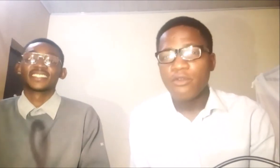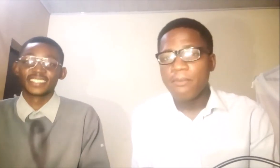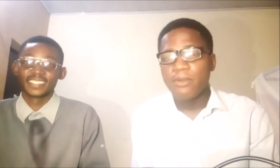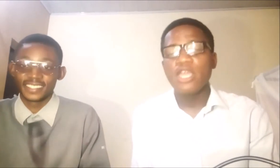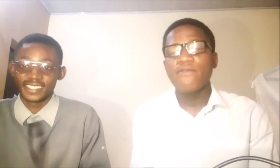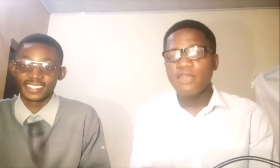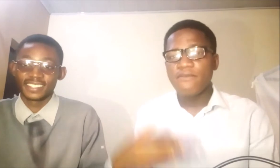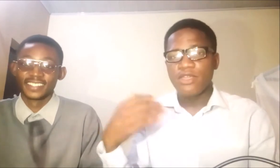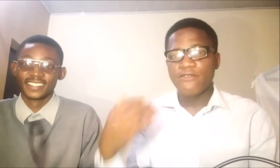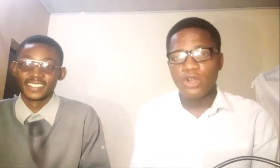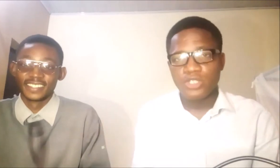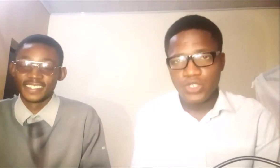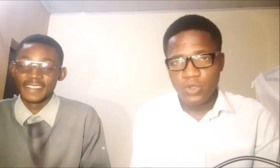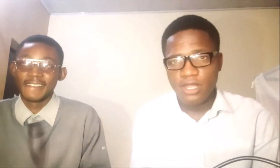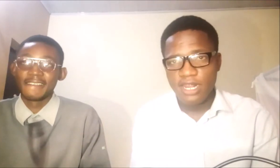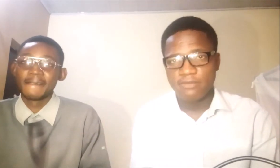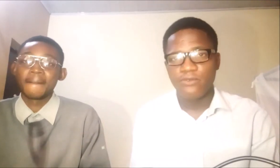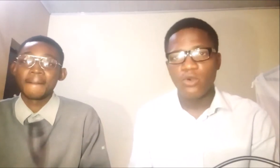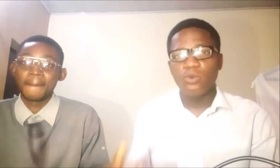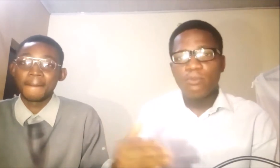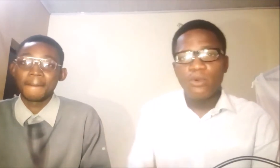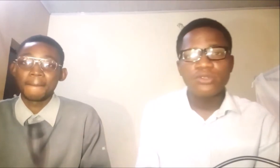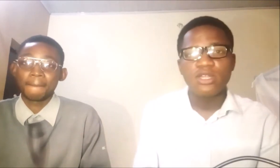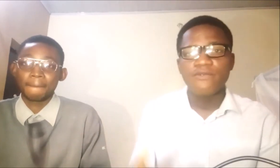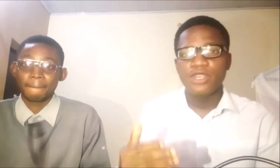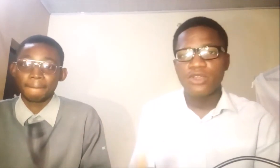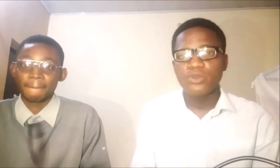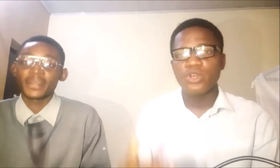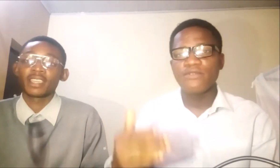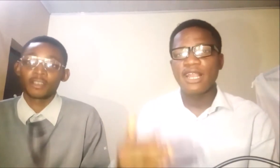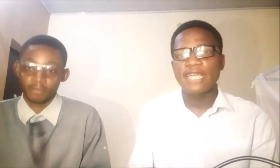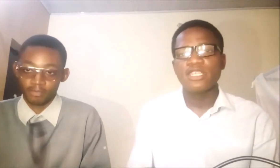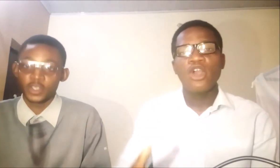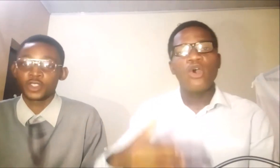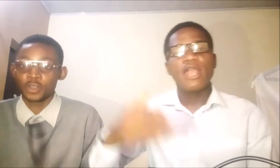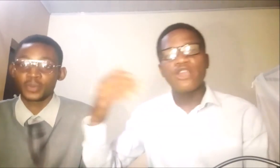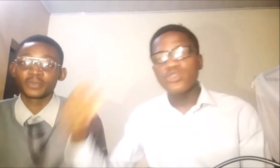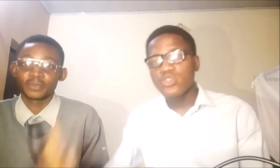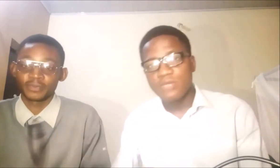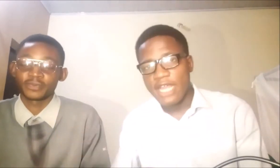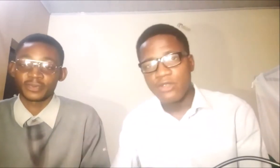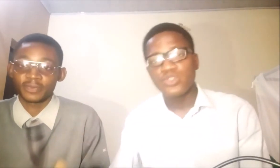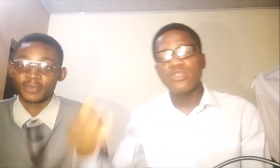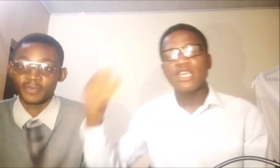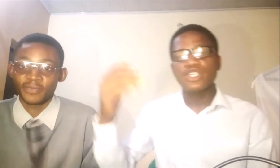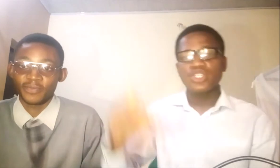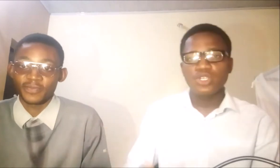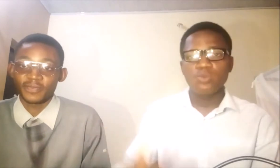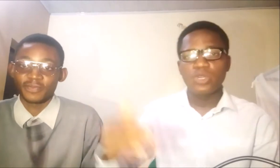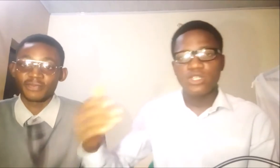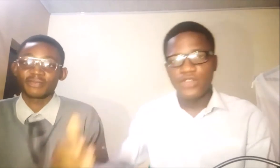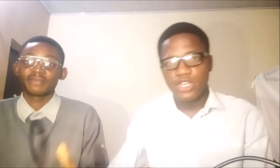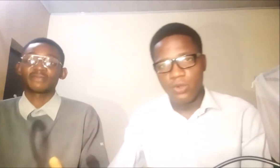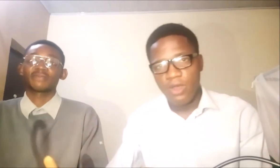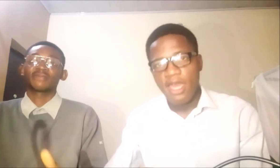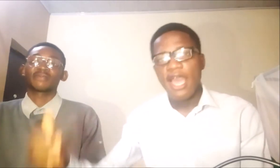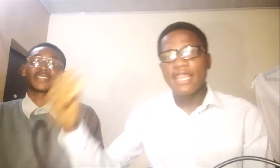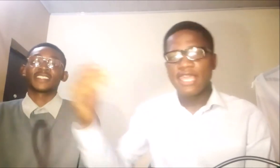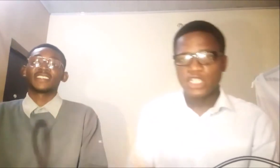Remember, even if they have not joined the class before. We will post the videos of the class on our YouTube channel. So, they can just watch the video and catch